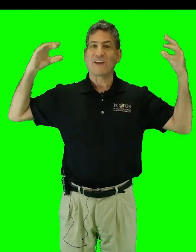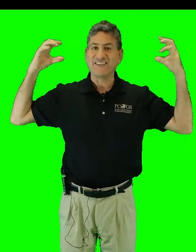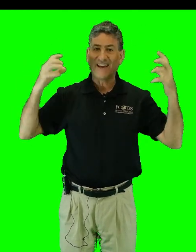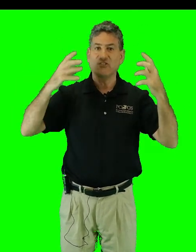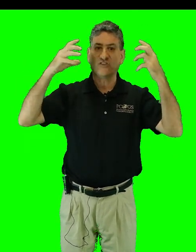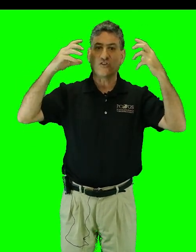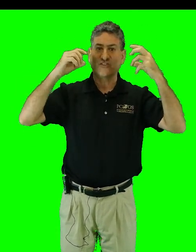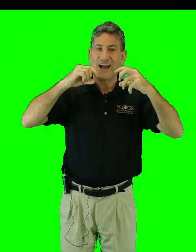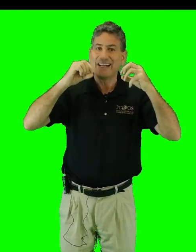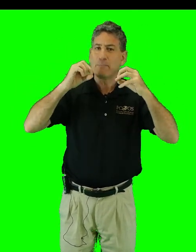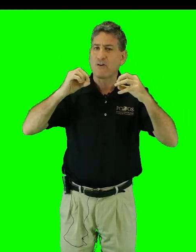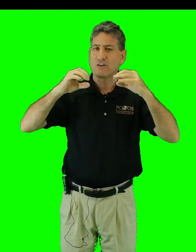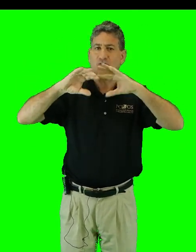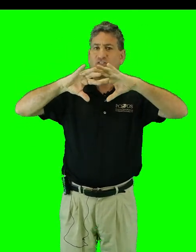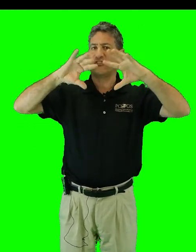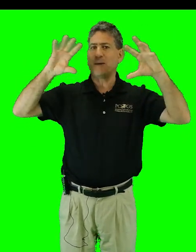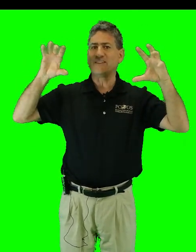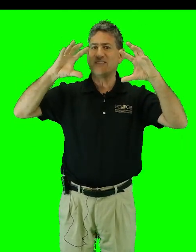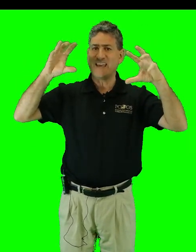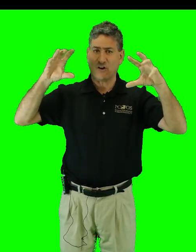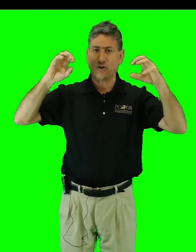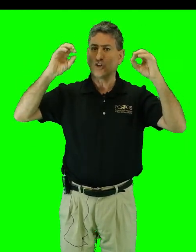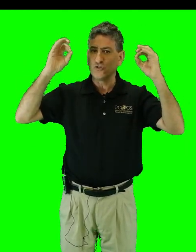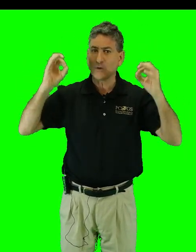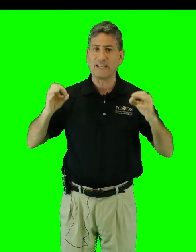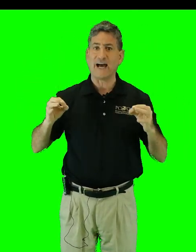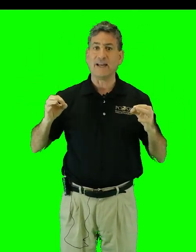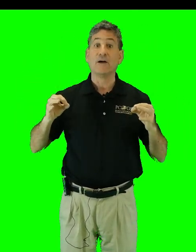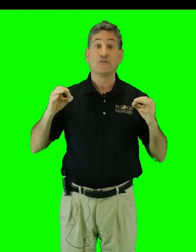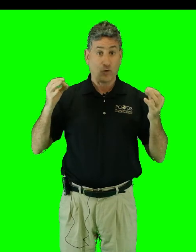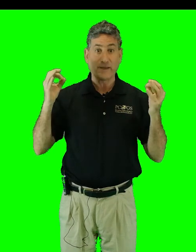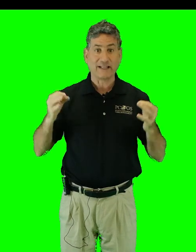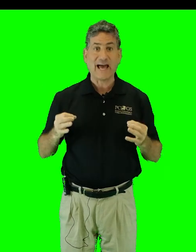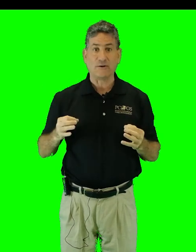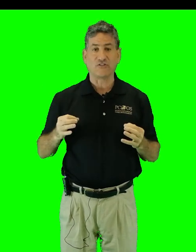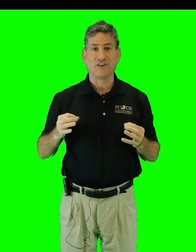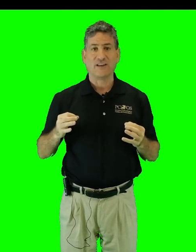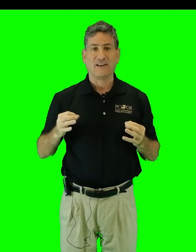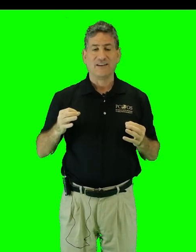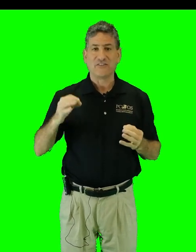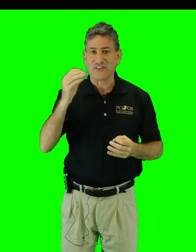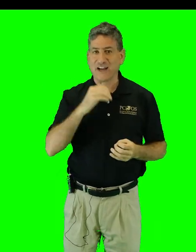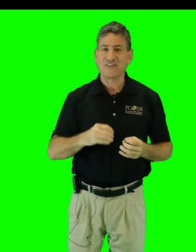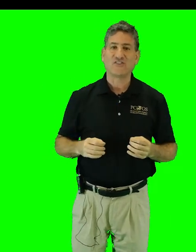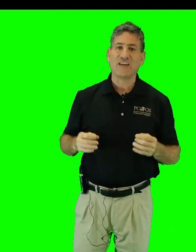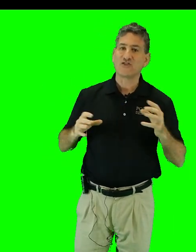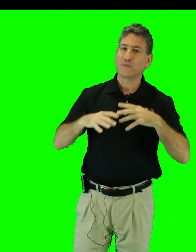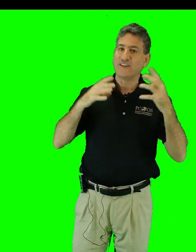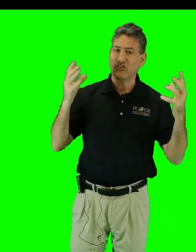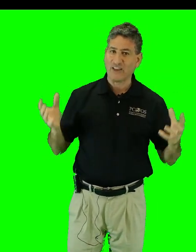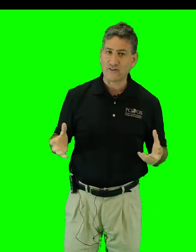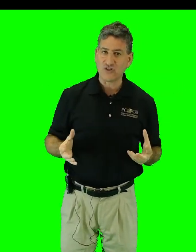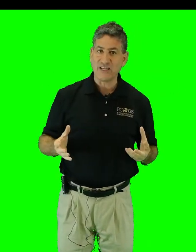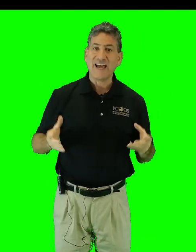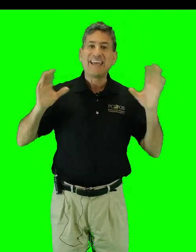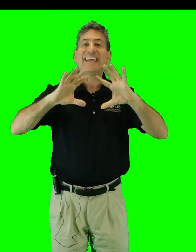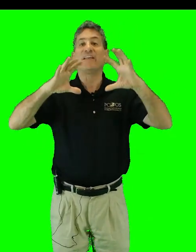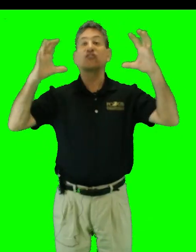condenses on tiny particles suspended in the air called nuclei forming clouds. This condensation releases energy, heating the